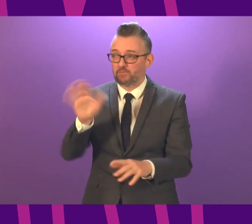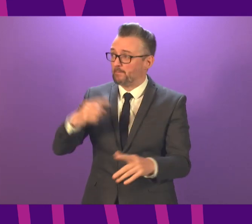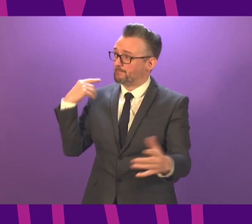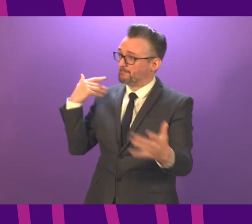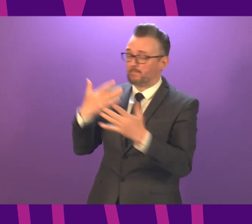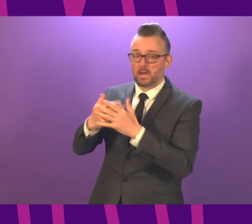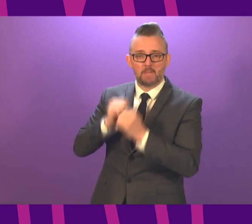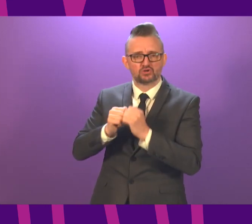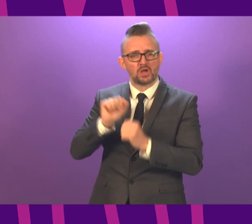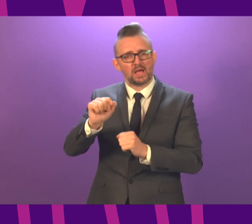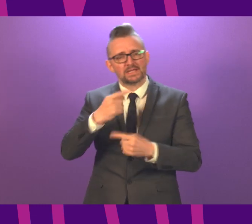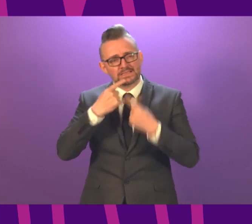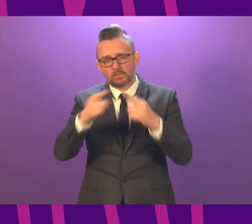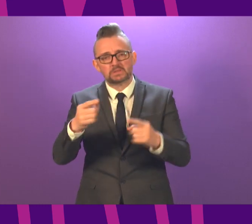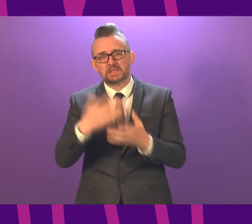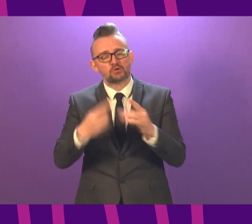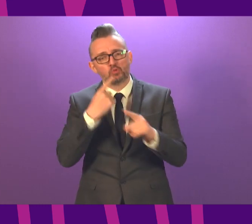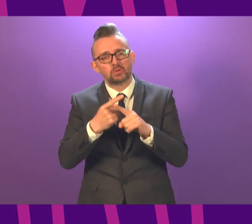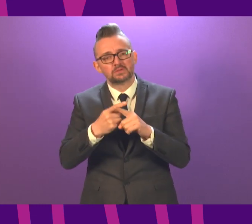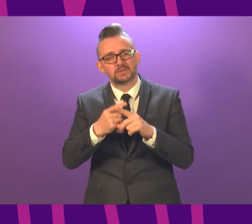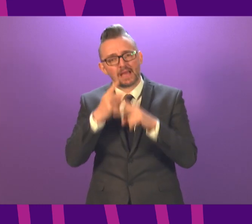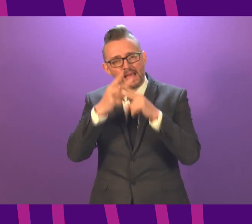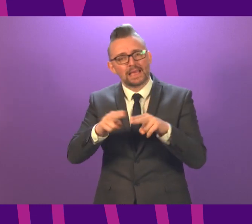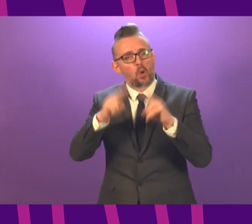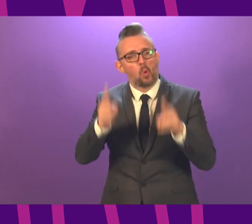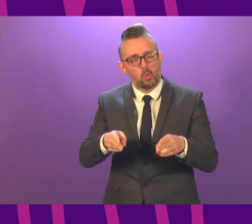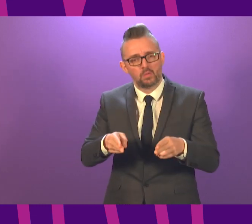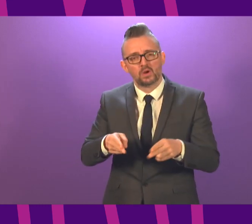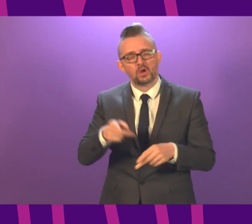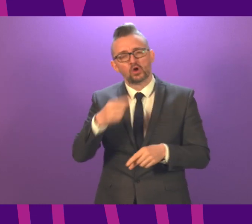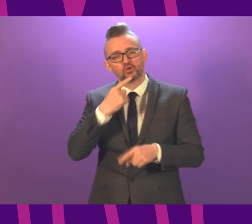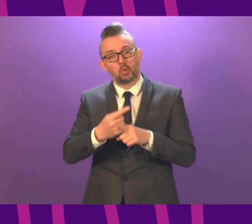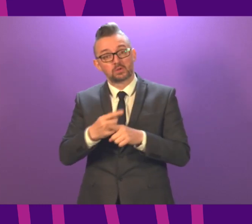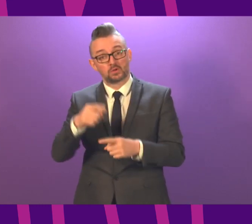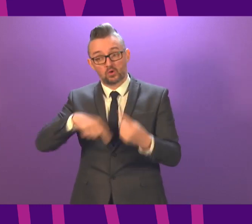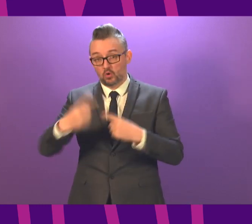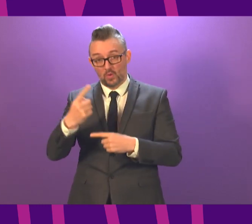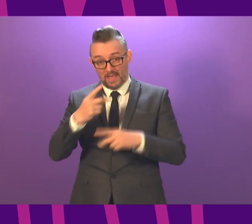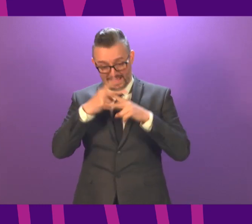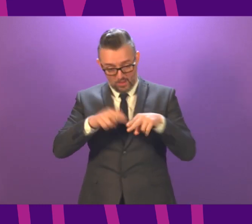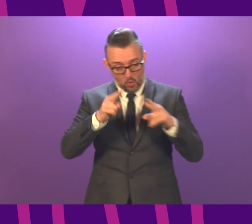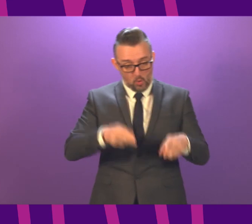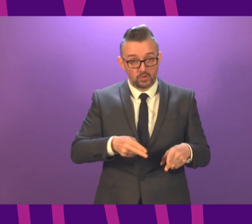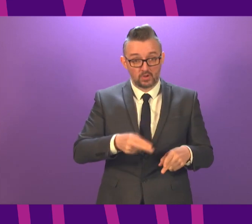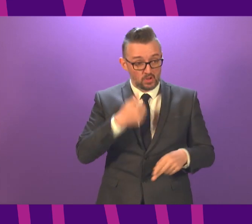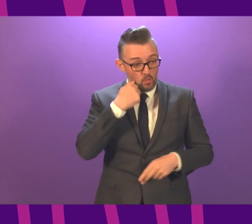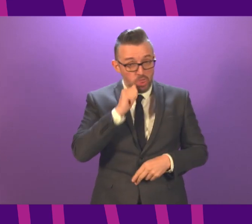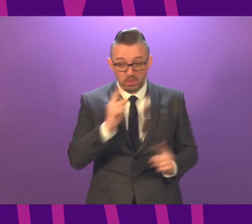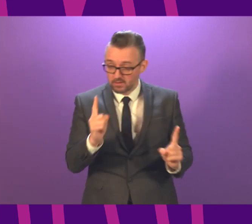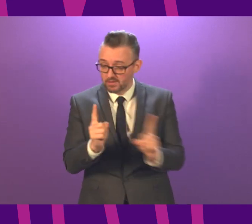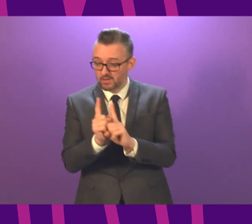needs. What hope can the First Minister give people living in our care homes that they will see their relatives again?